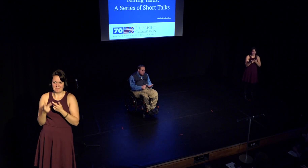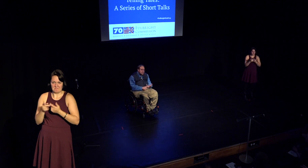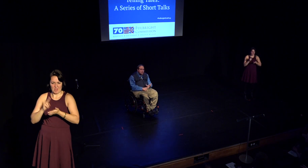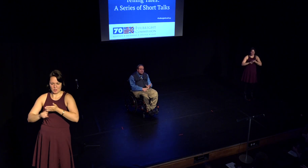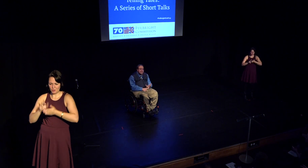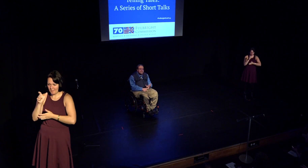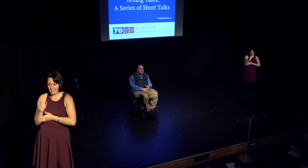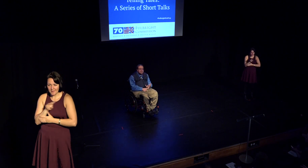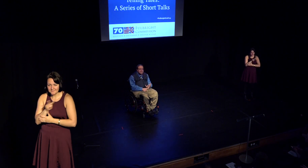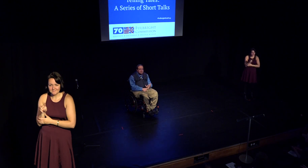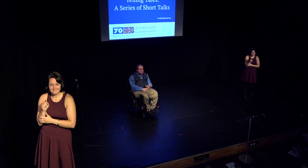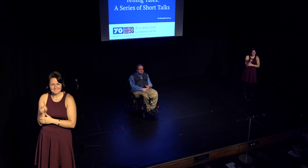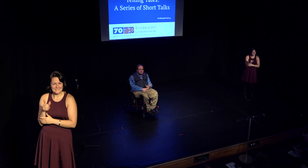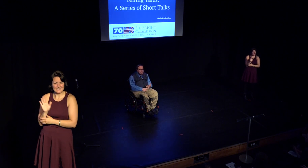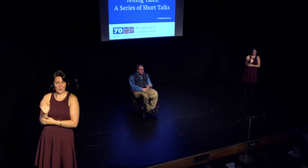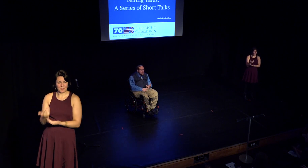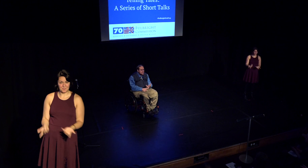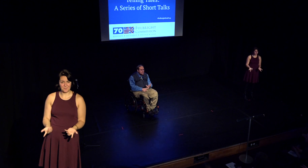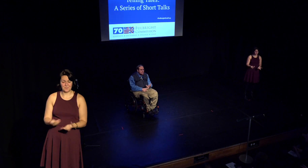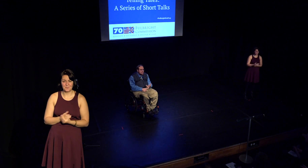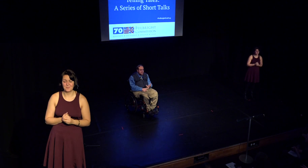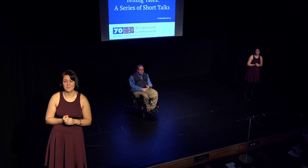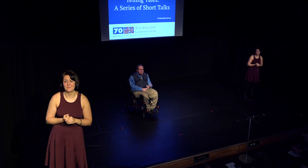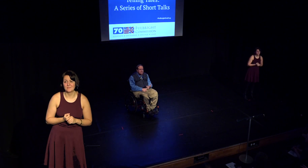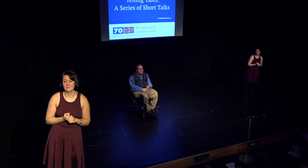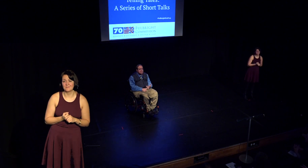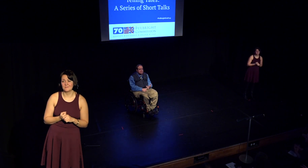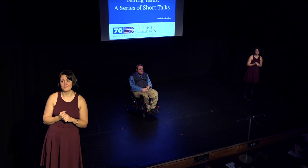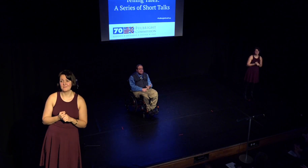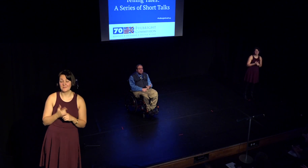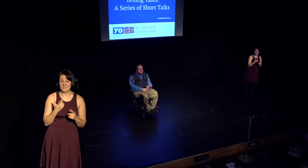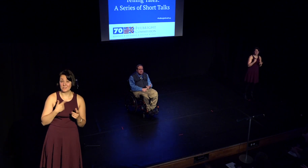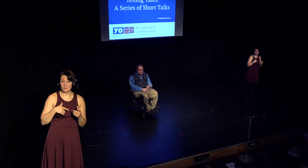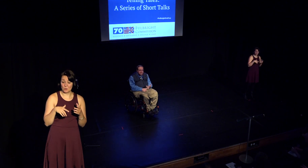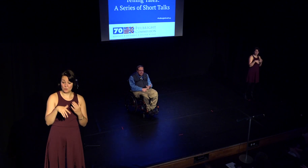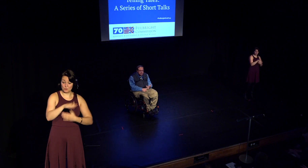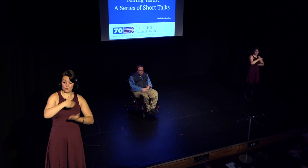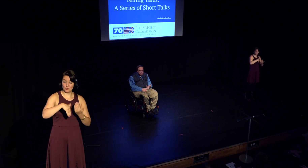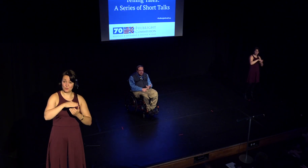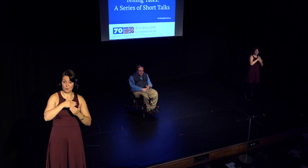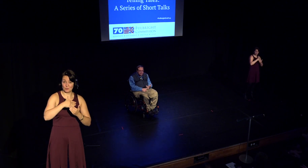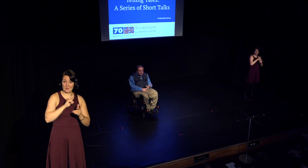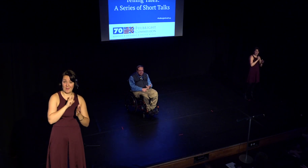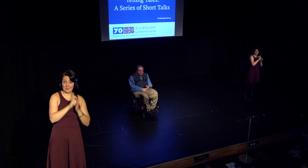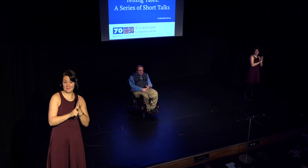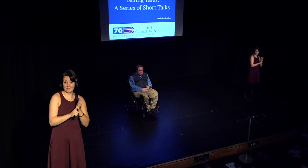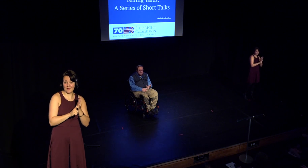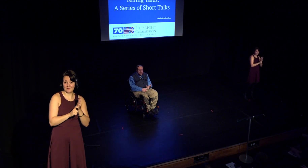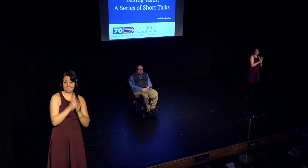What about the old man's stereotype? A lot of us socially are taught that disability comes with age, right?